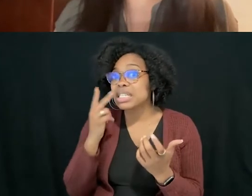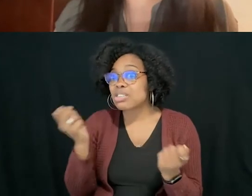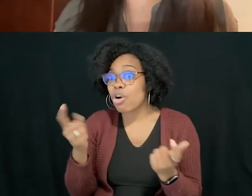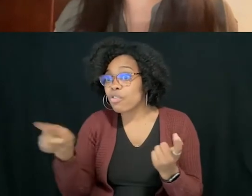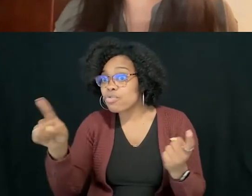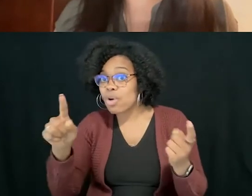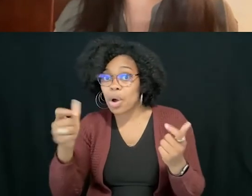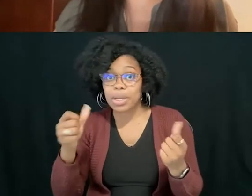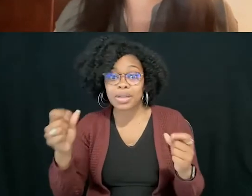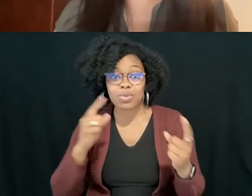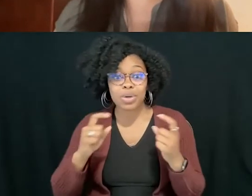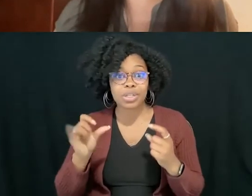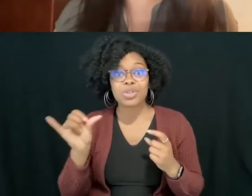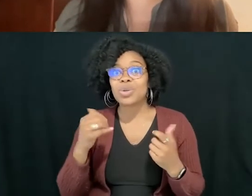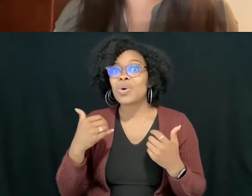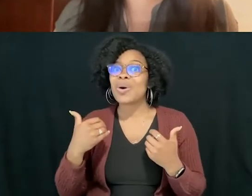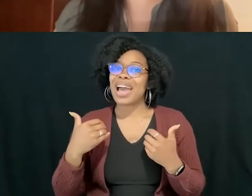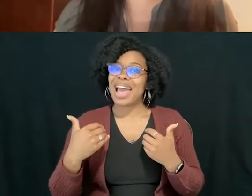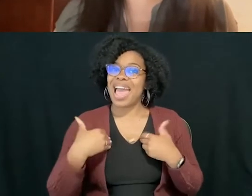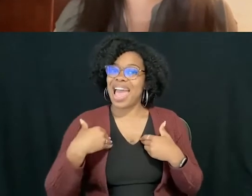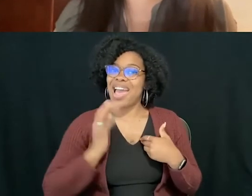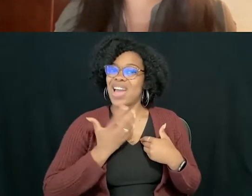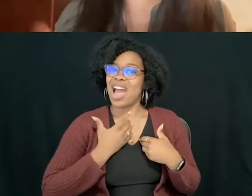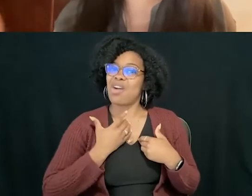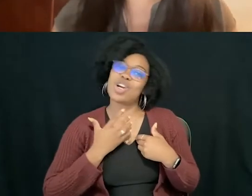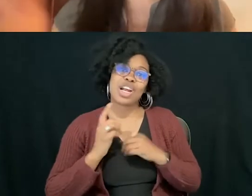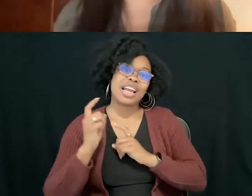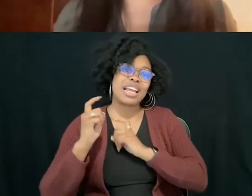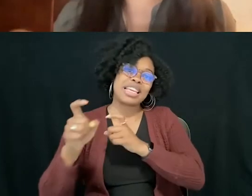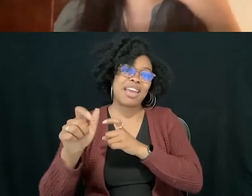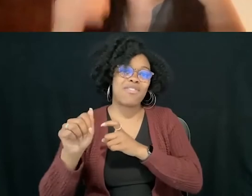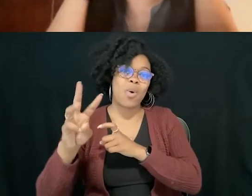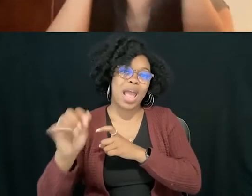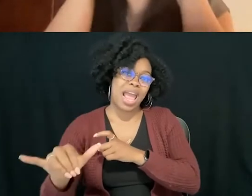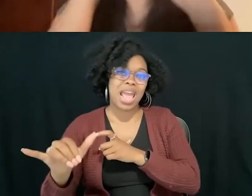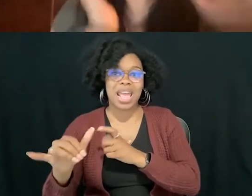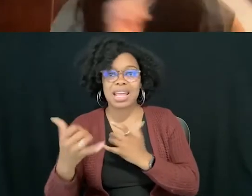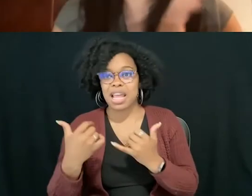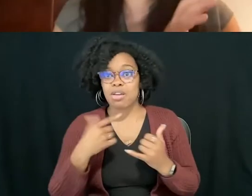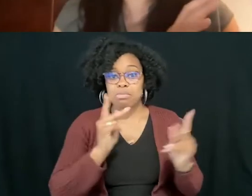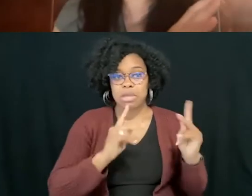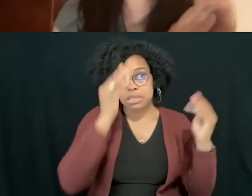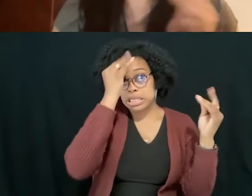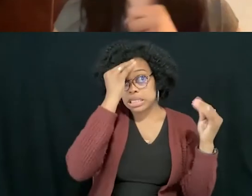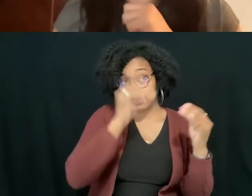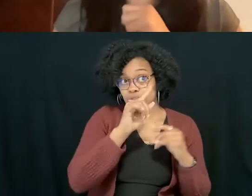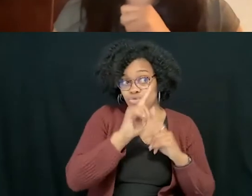have the giveaway, too. So I think maybe while we're getting the questions gathered, Corey, you'd be able to